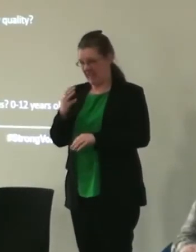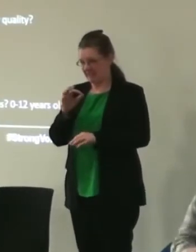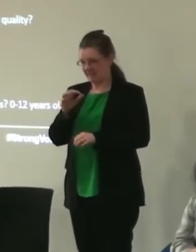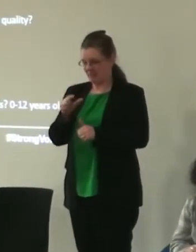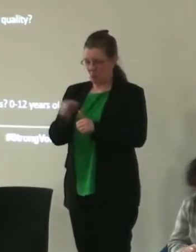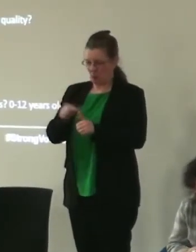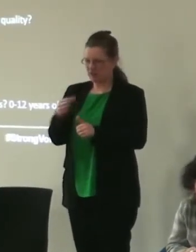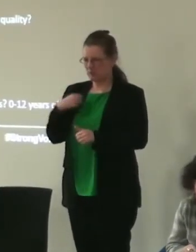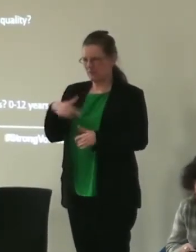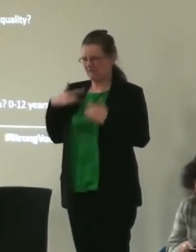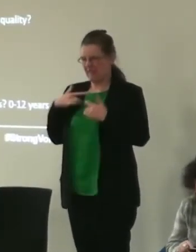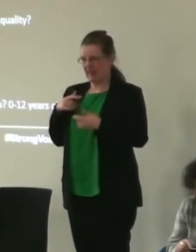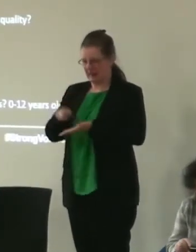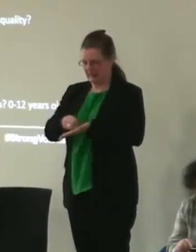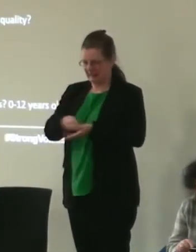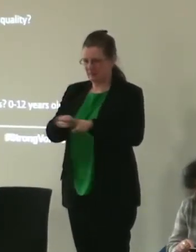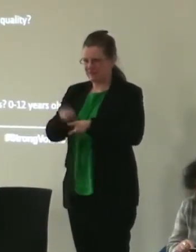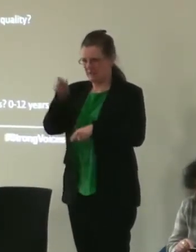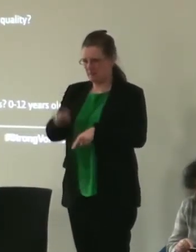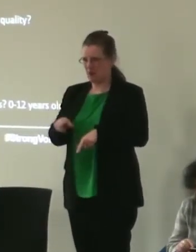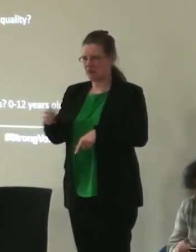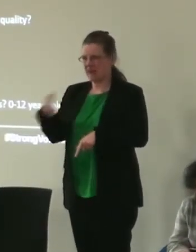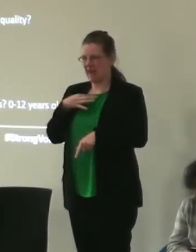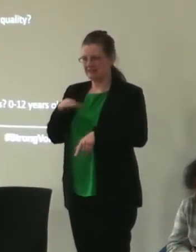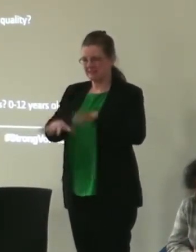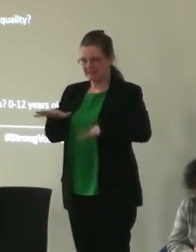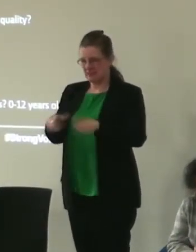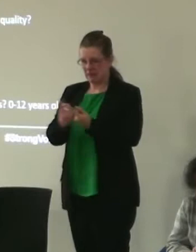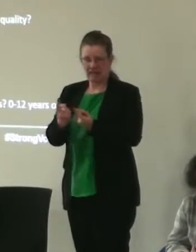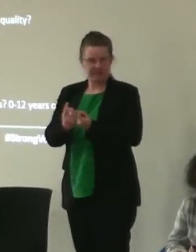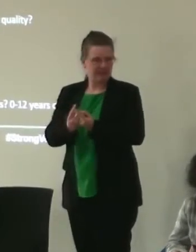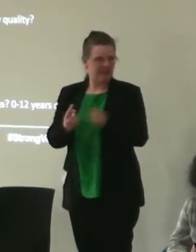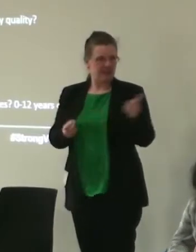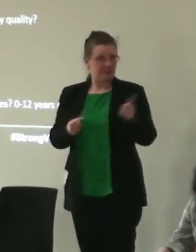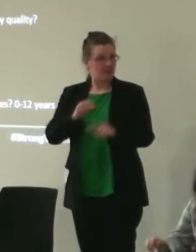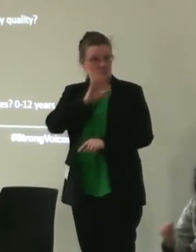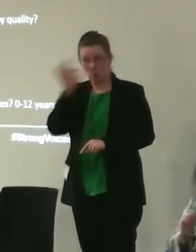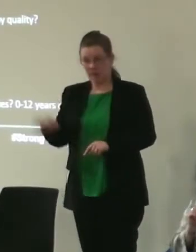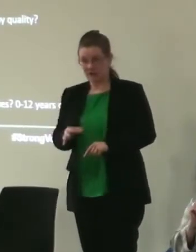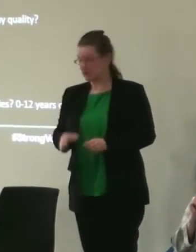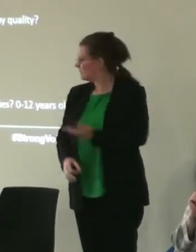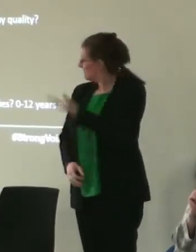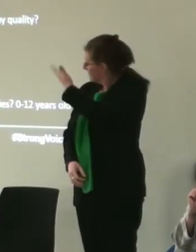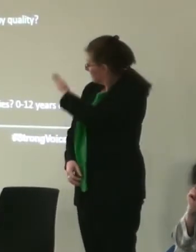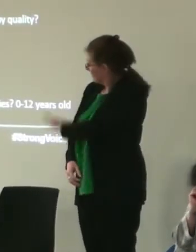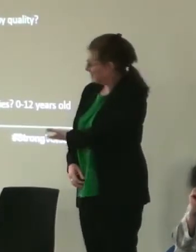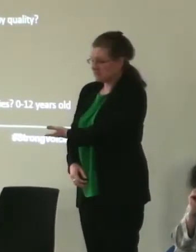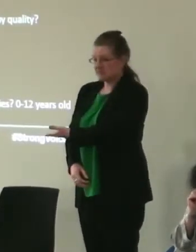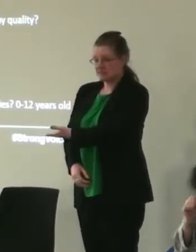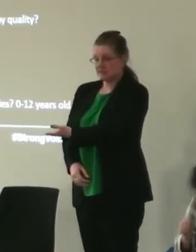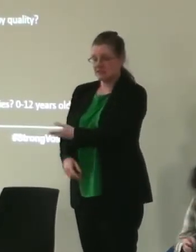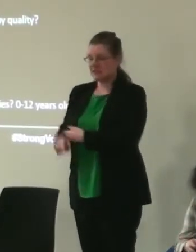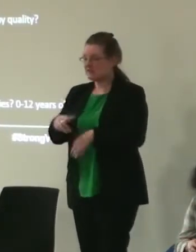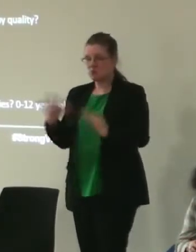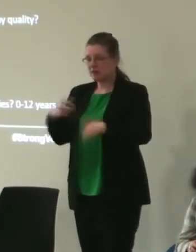came from the same person and actually we're asking a similar thing. So the questions are on there in their entirety. If we don't